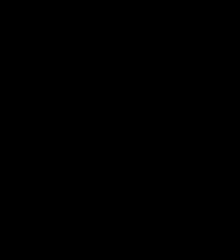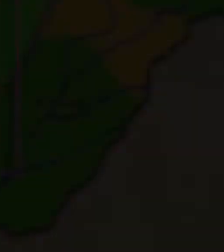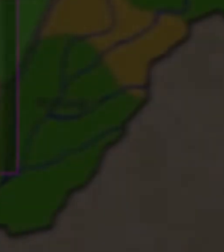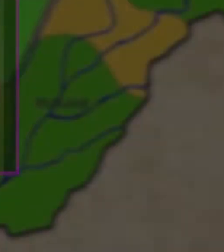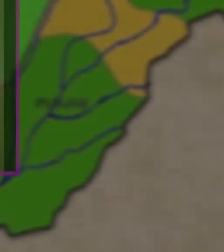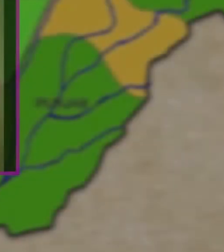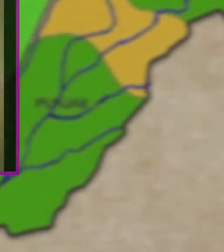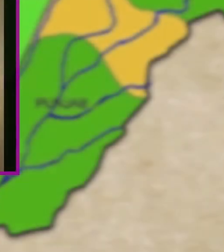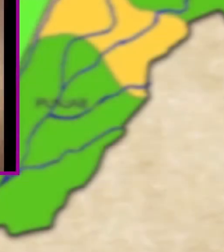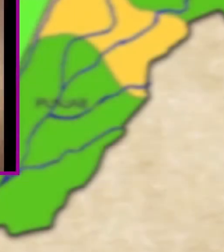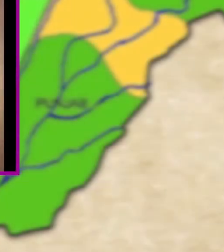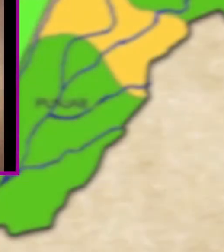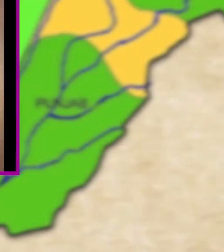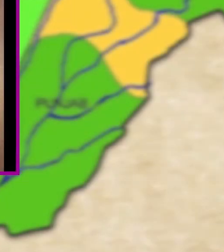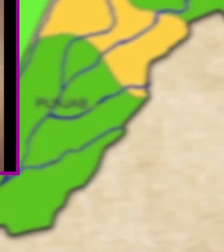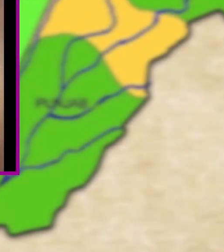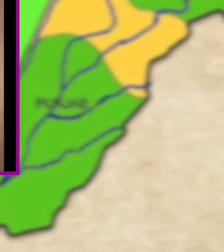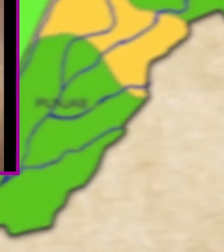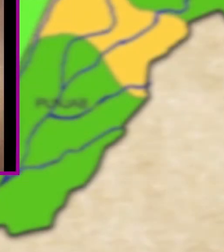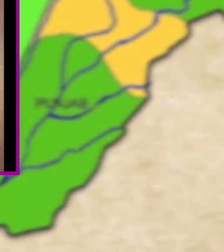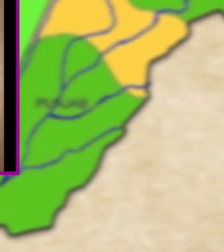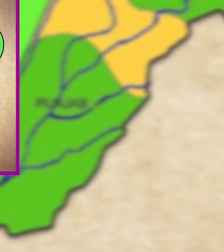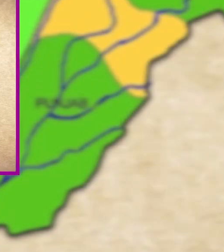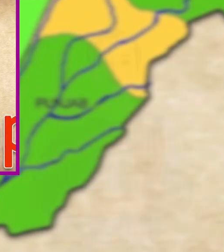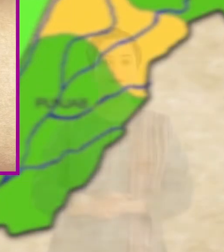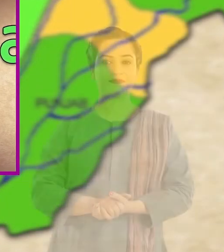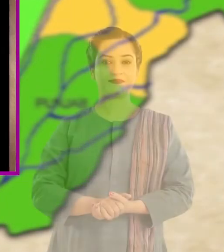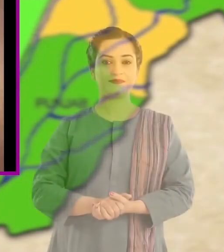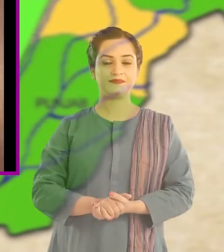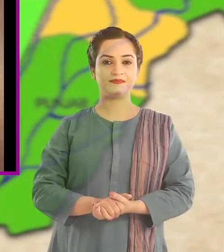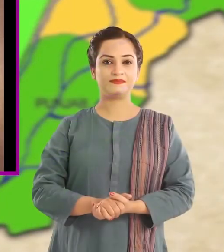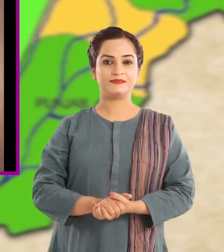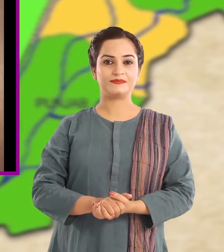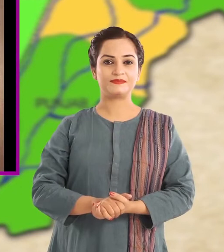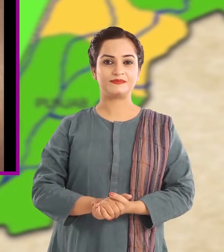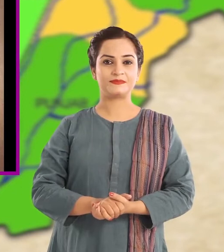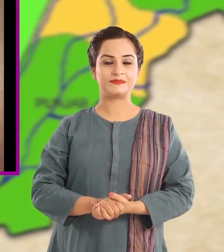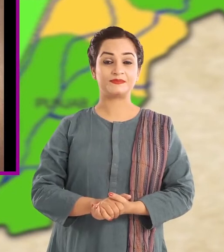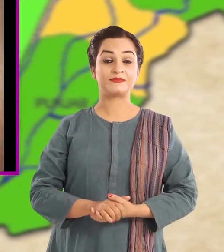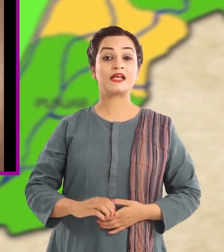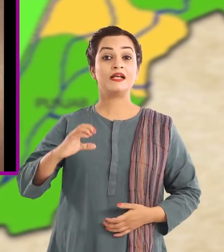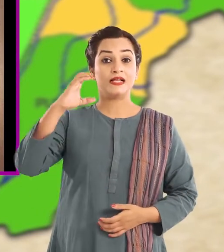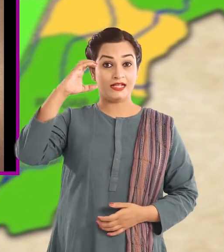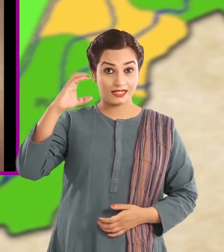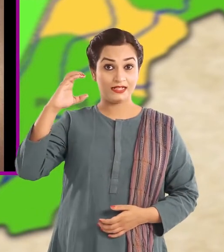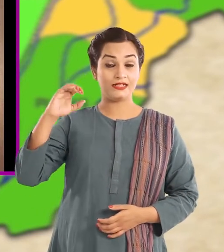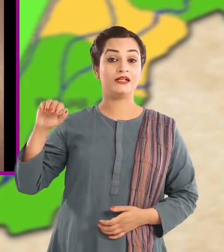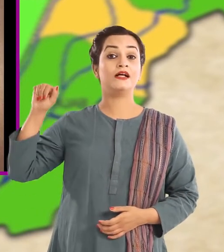App. Let's learn app words. Cap. K. App. Cap.